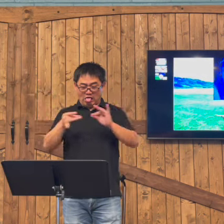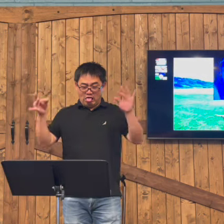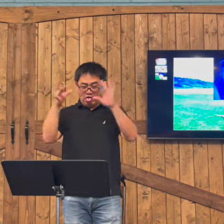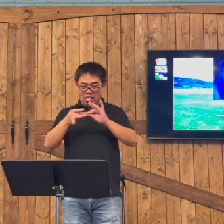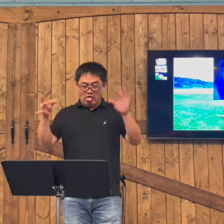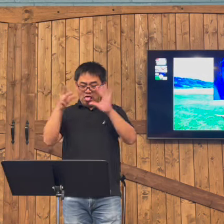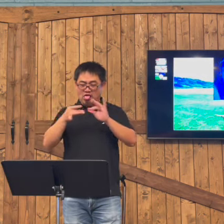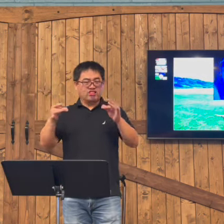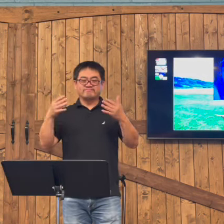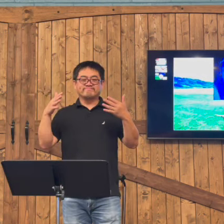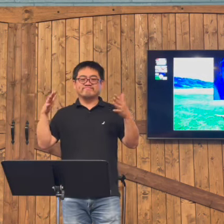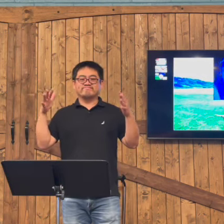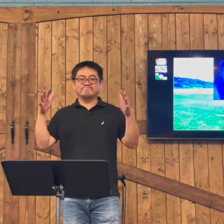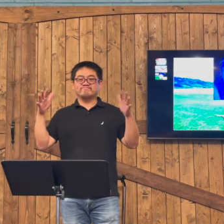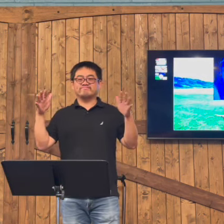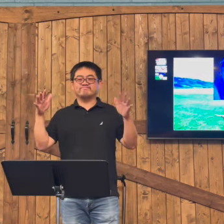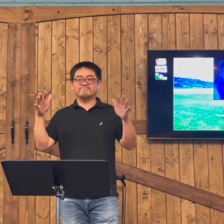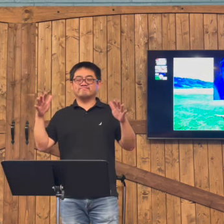Jesus said again. A warning.